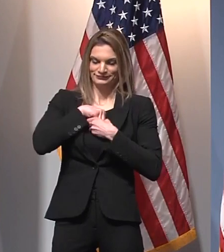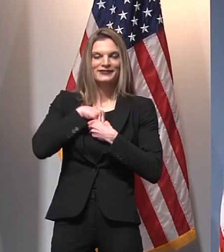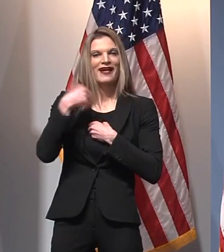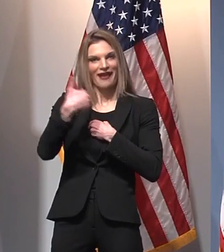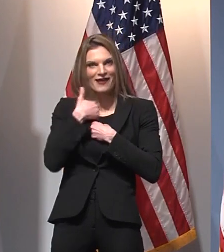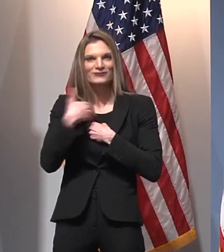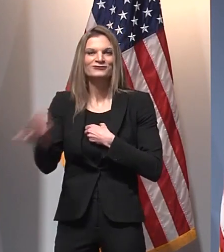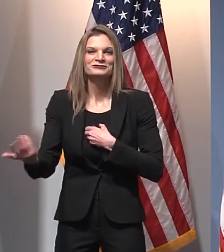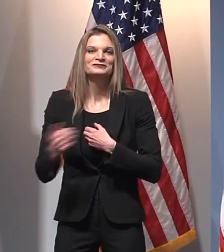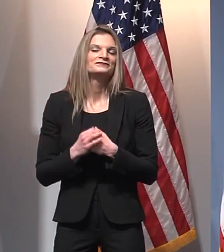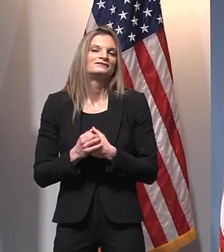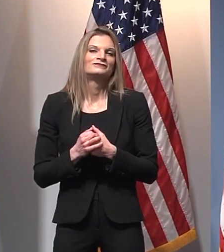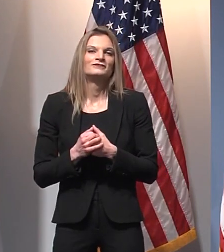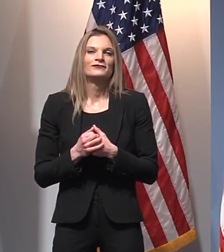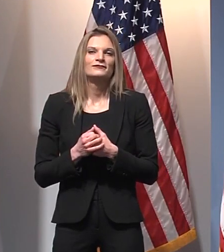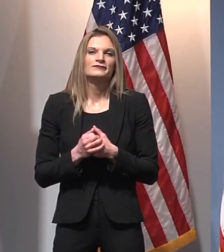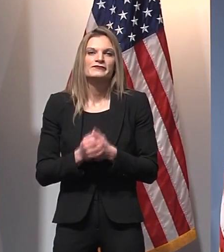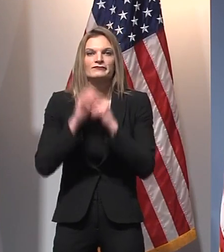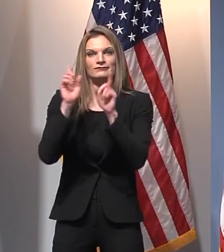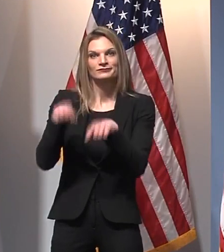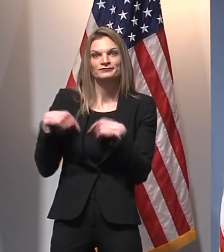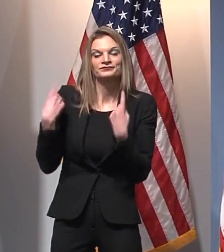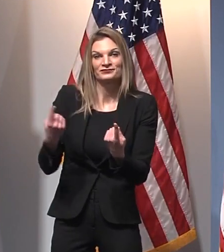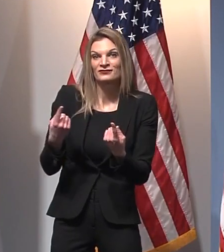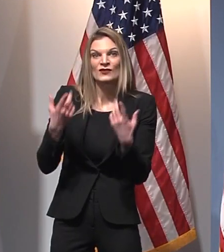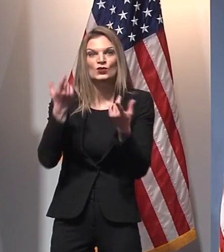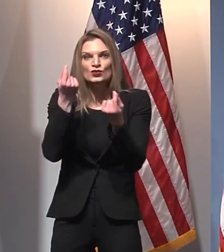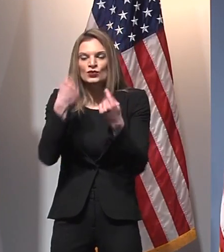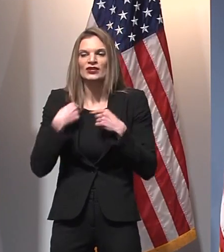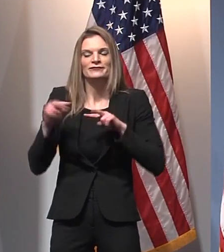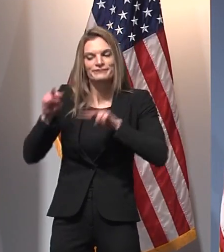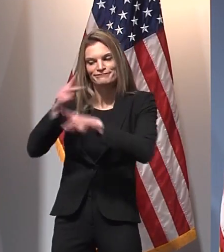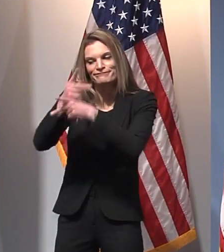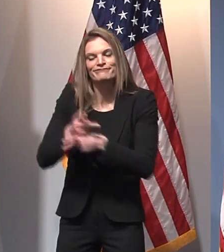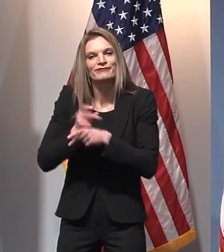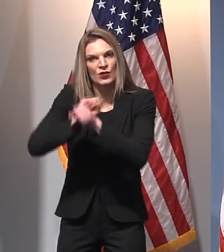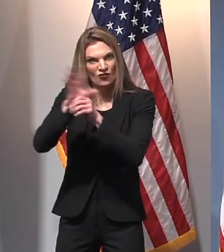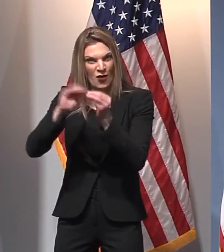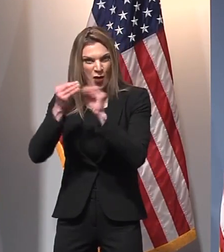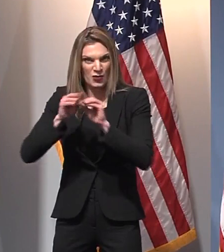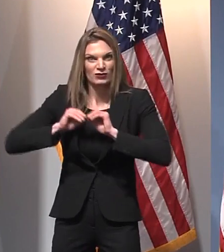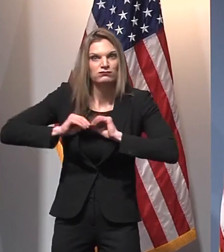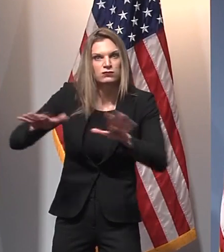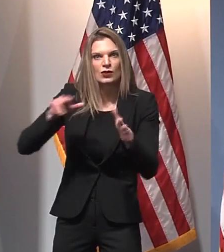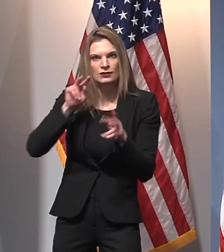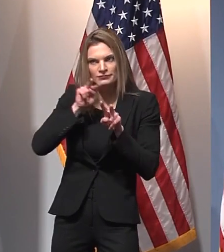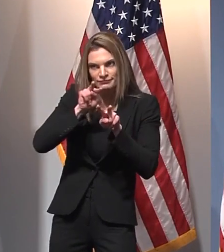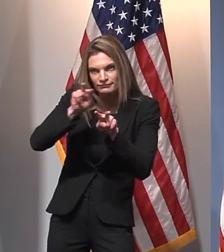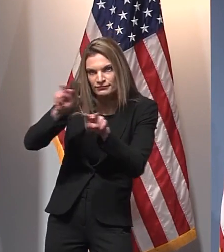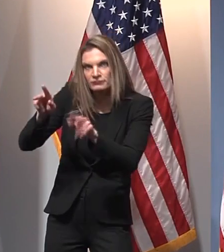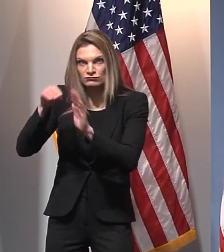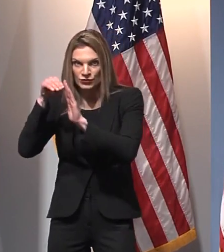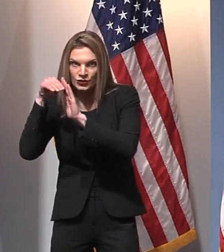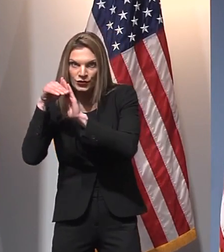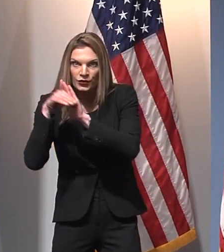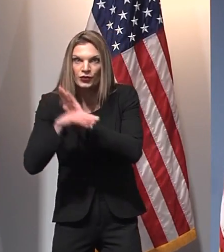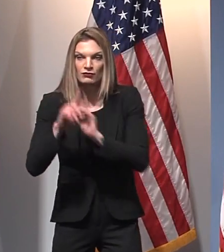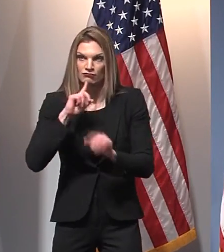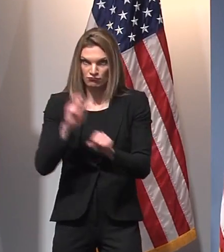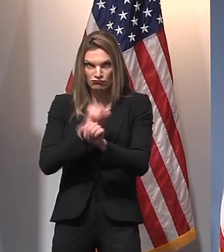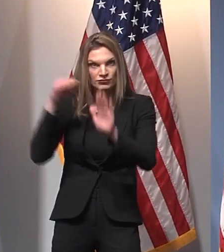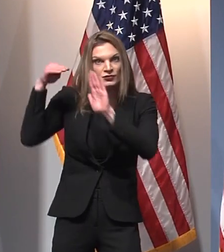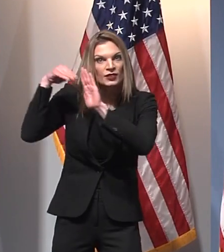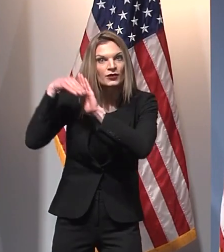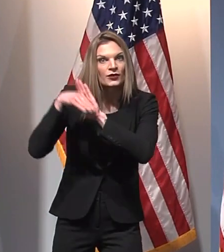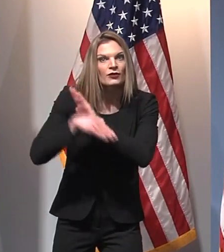And throughout this time, we've been watching our numbers closely to make sure that we do achieve forward progress, and we are